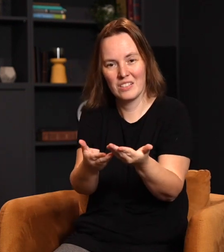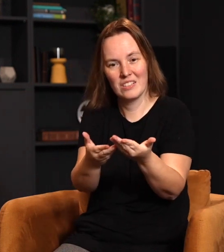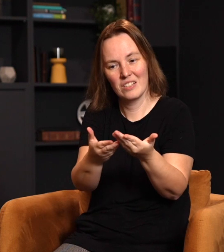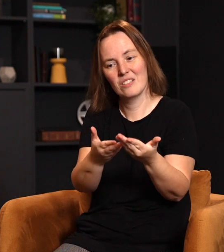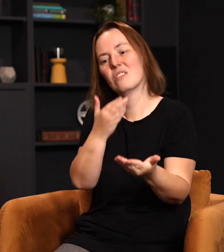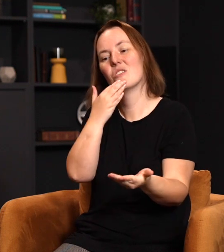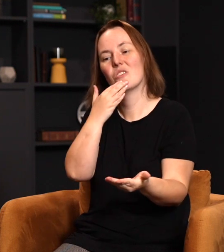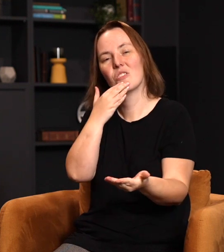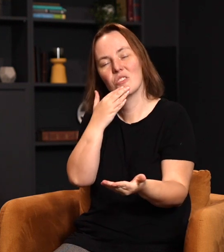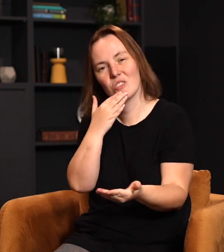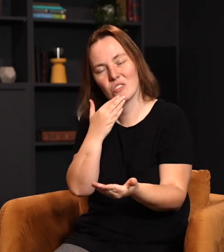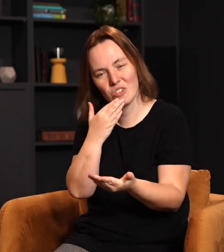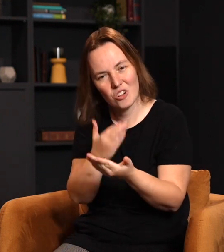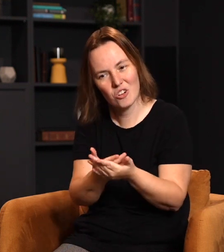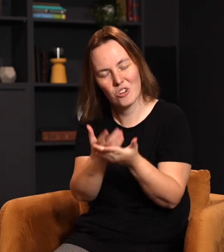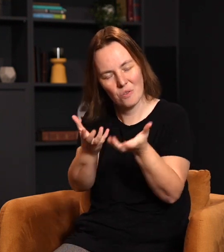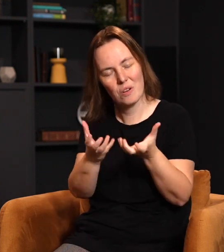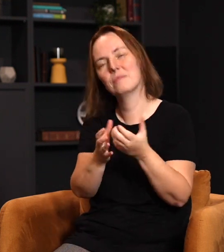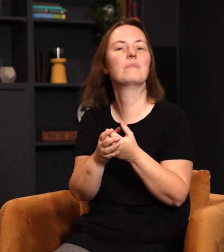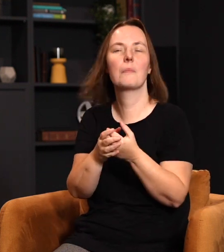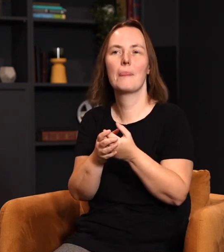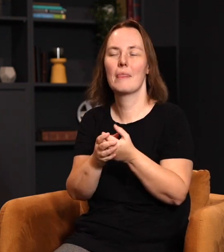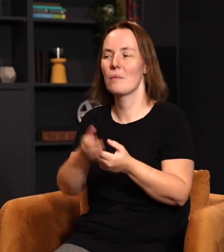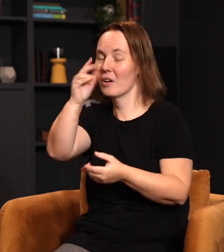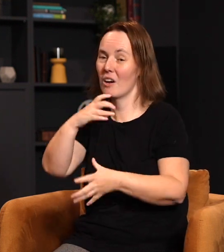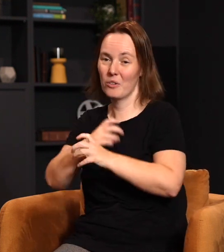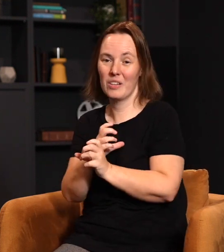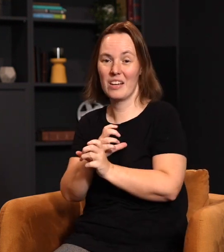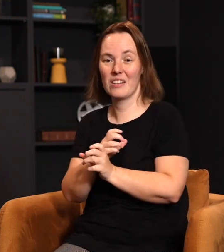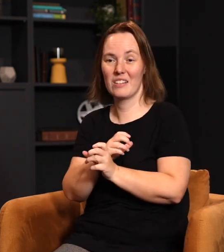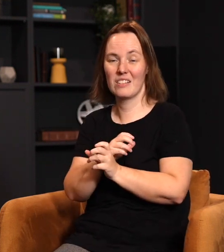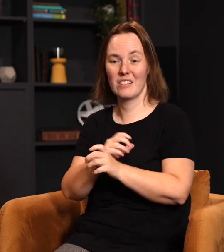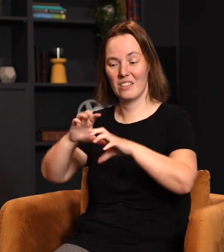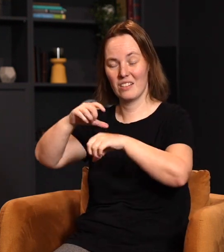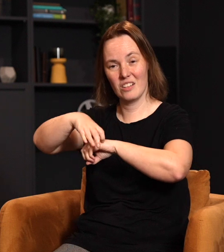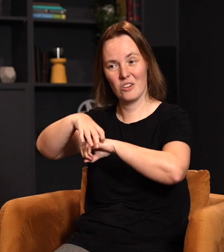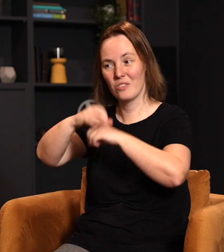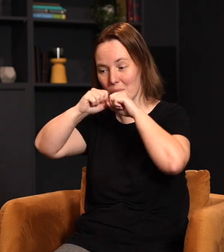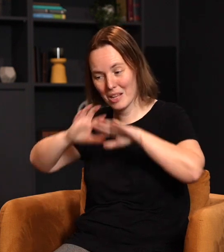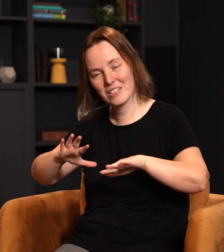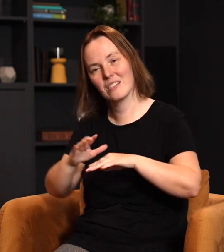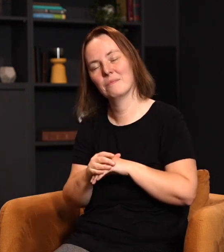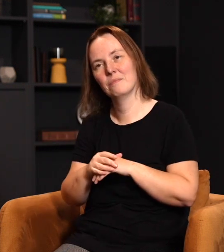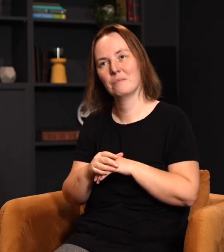conveying goodwill. When God created mankind, when He created the earth, it's not a coincidence that after He created it, He blessed it.